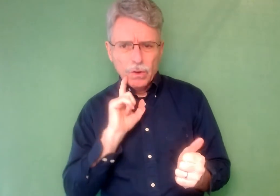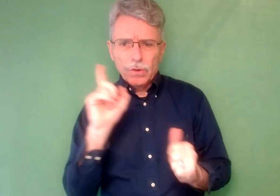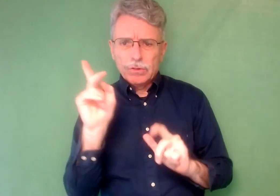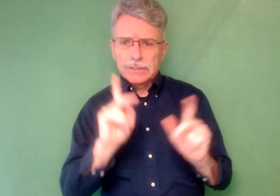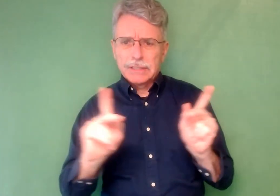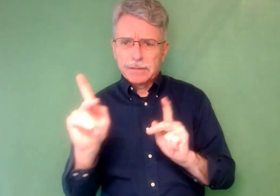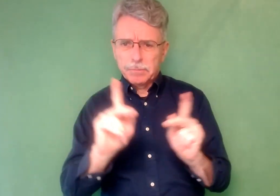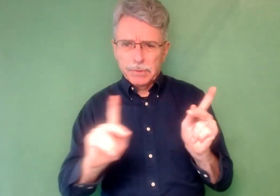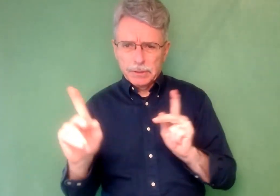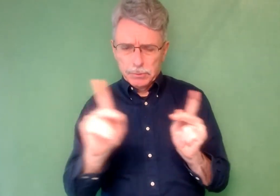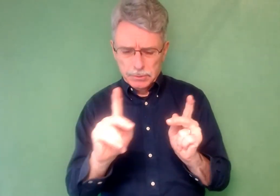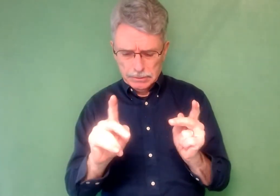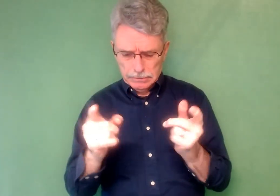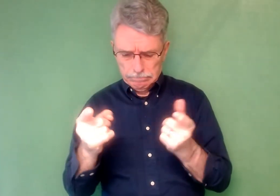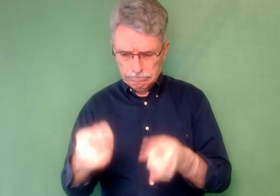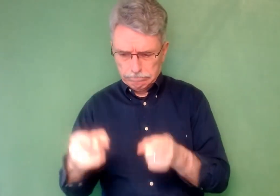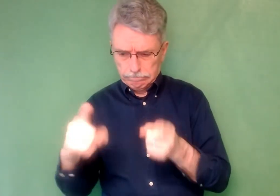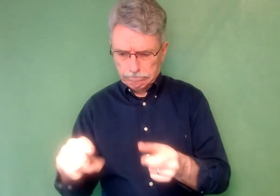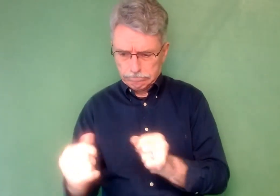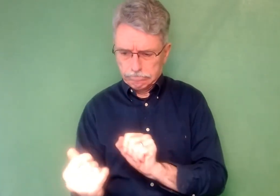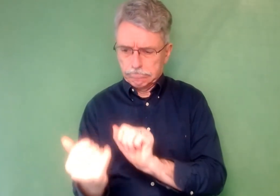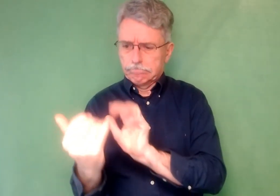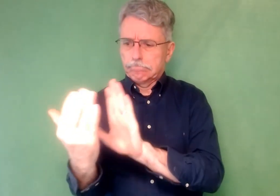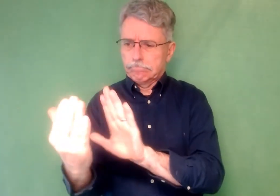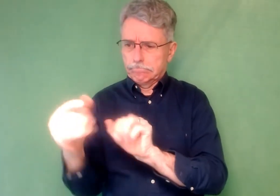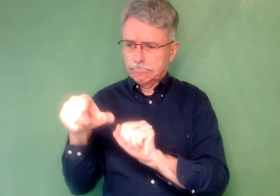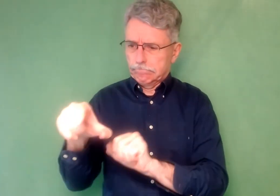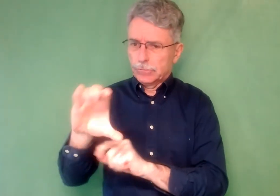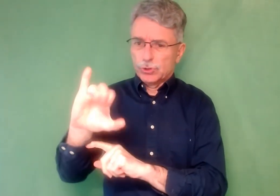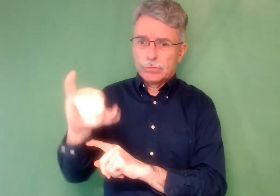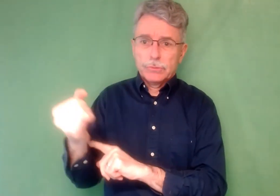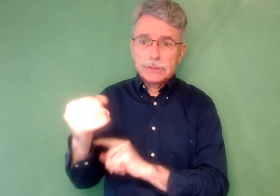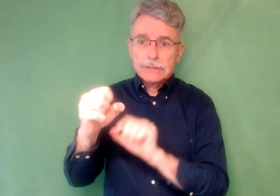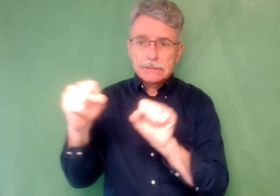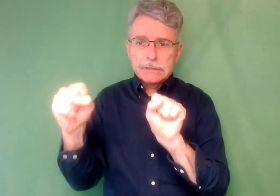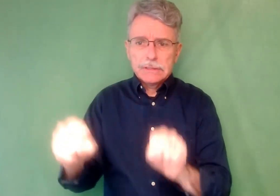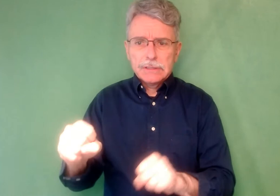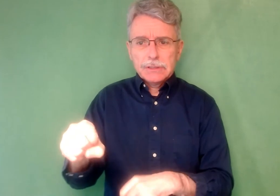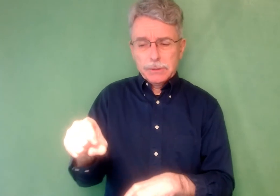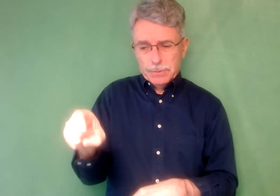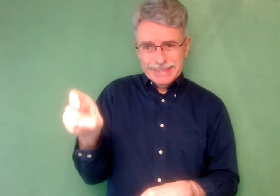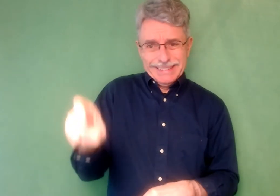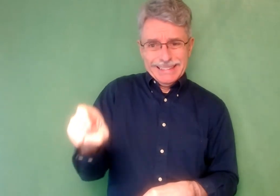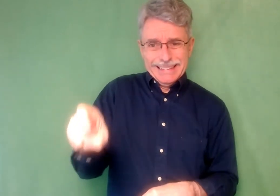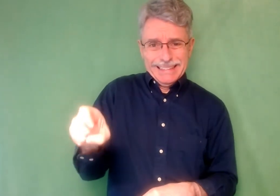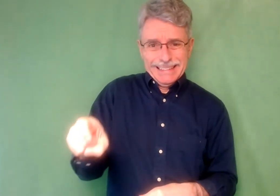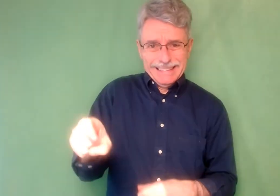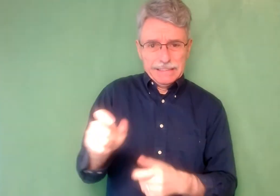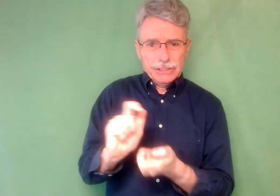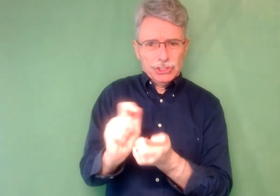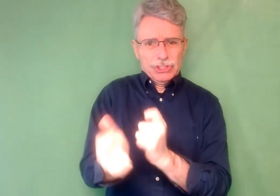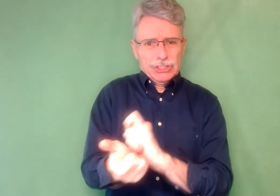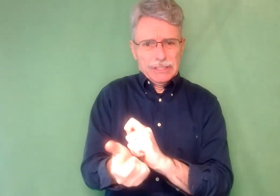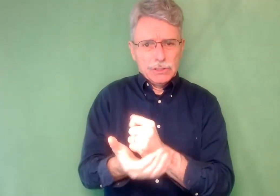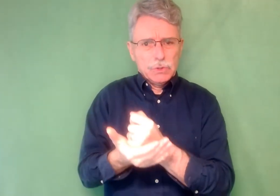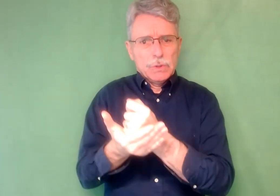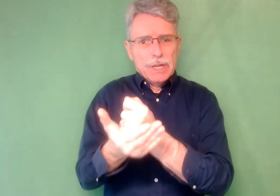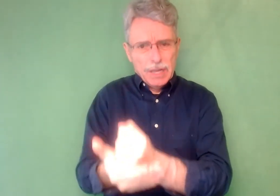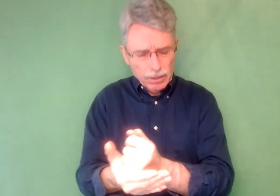the book used a combination of research, clinical, anecdotal, and legal case examples. The book is divided